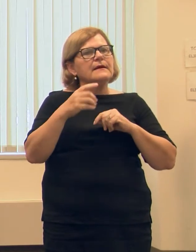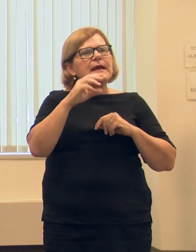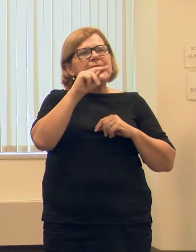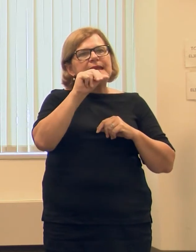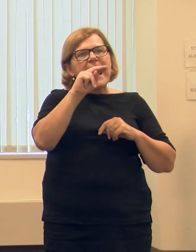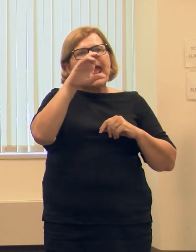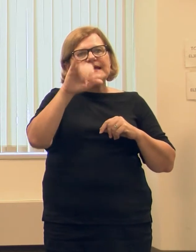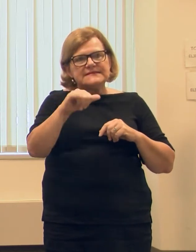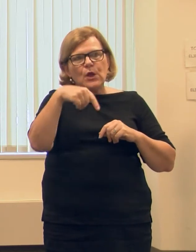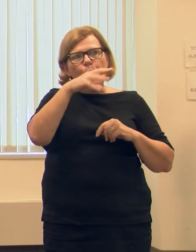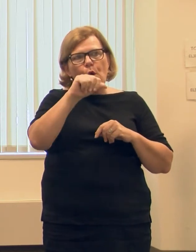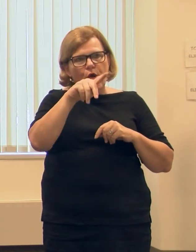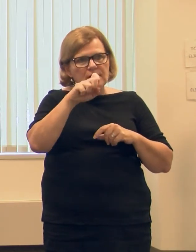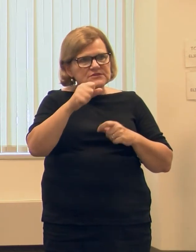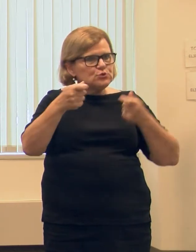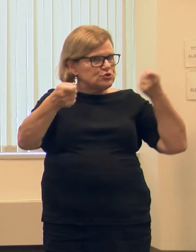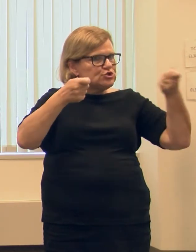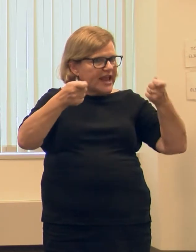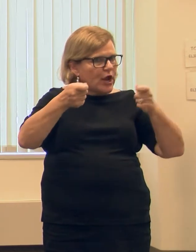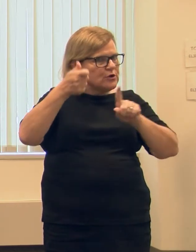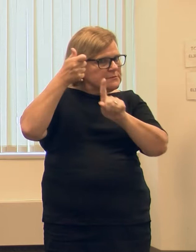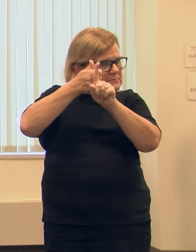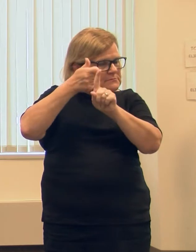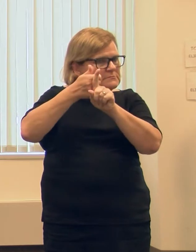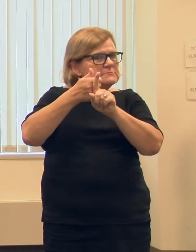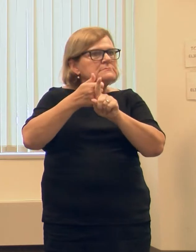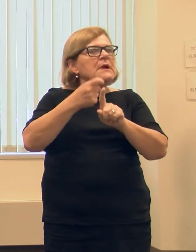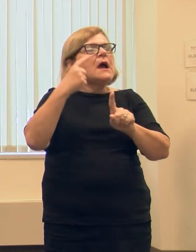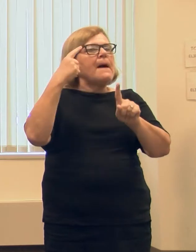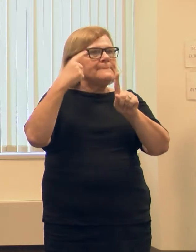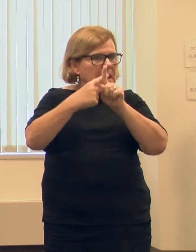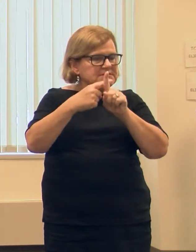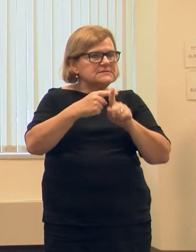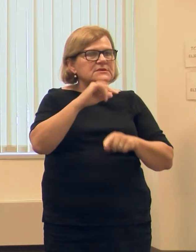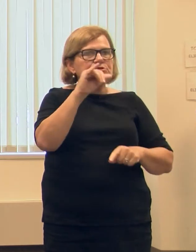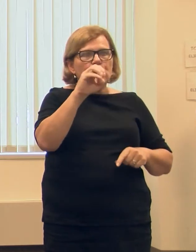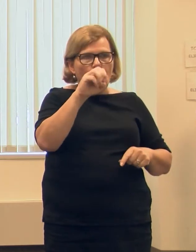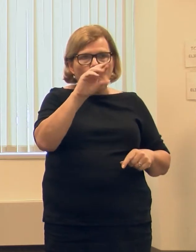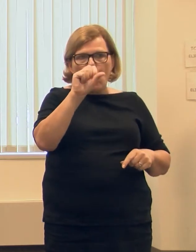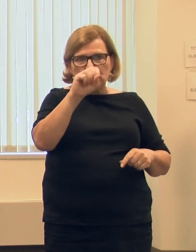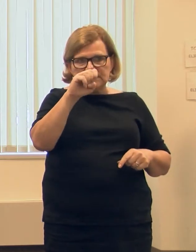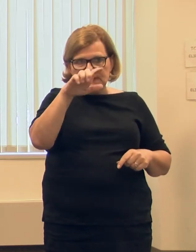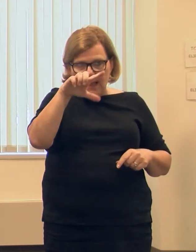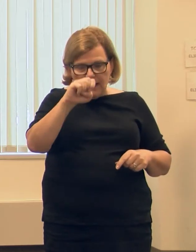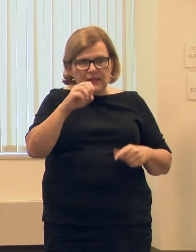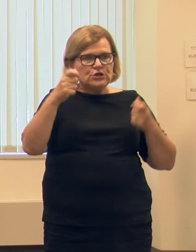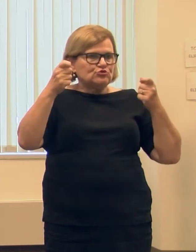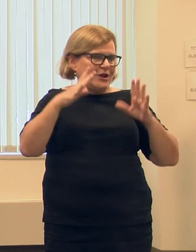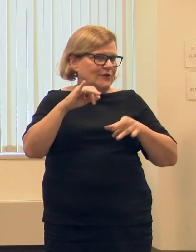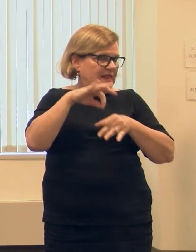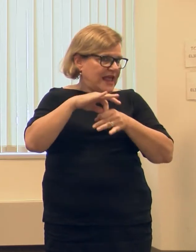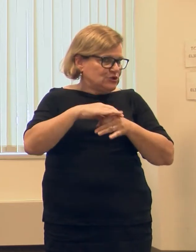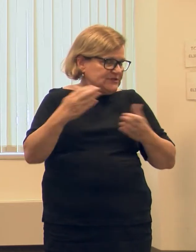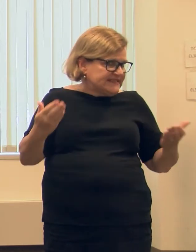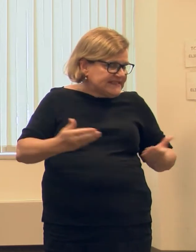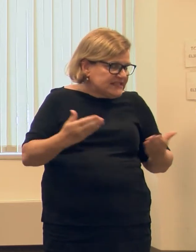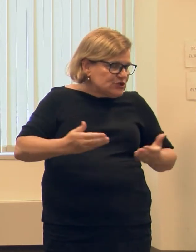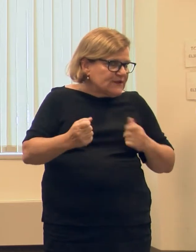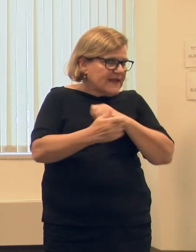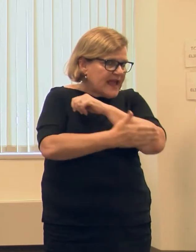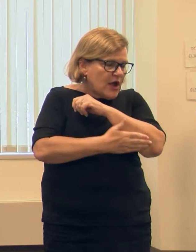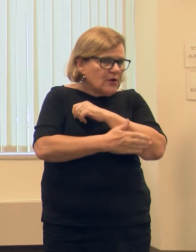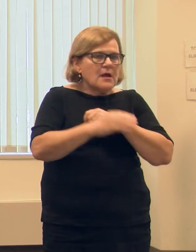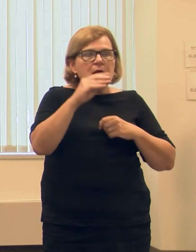Nancy Quarles, to chair the effort, as well with the participation of Joe Rozelle, our Director of Elections in Oakland County,